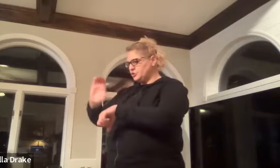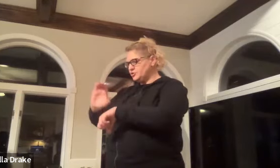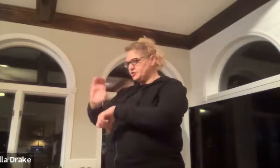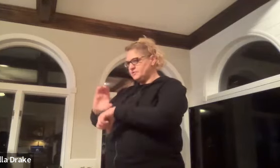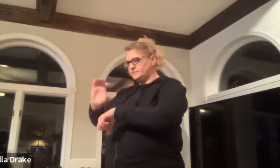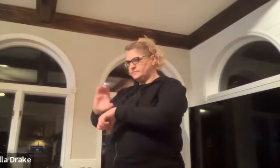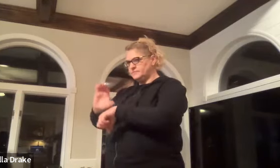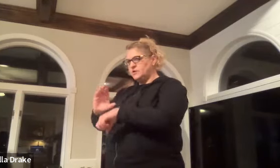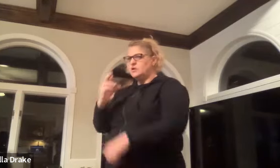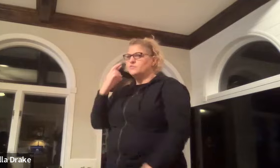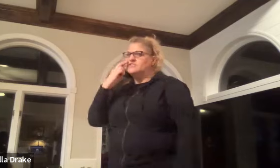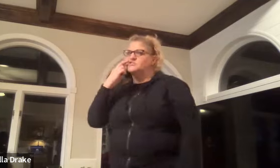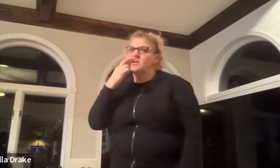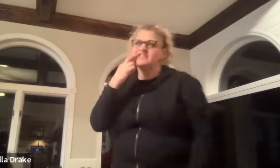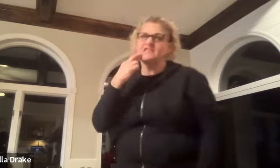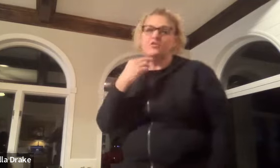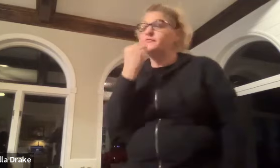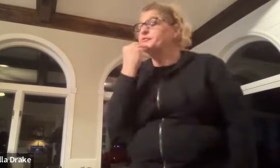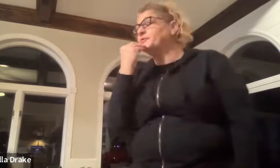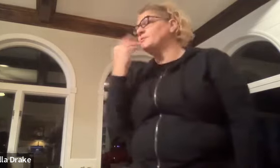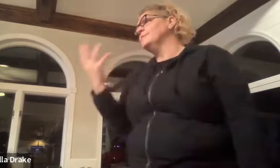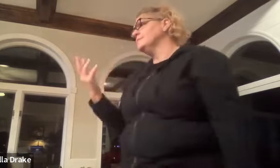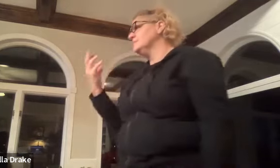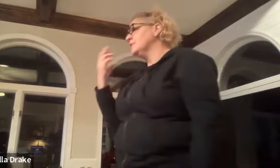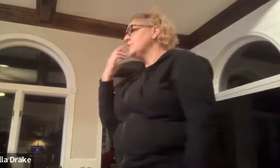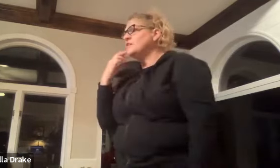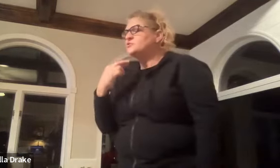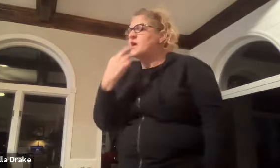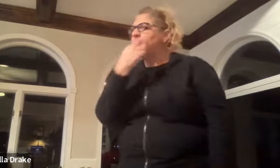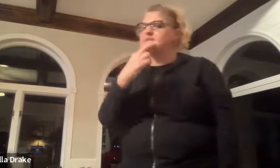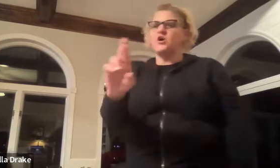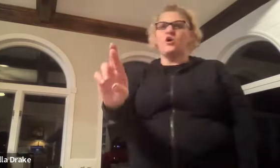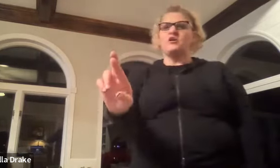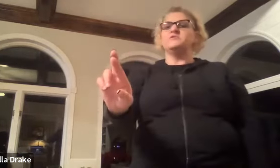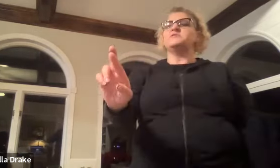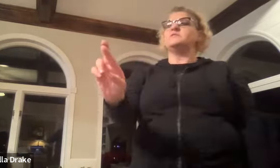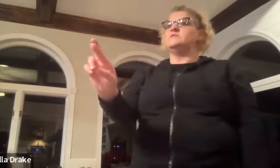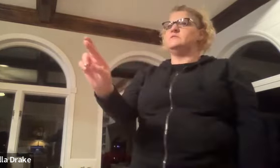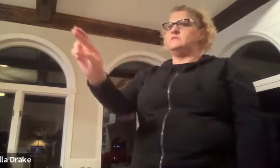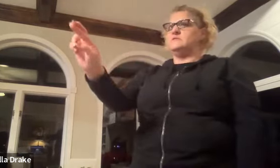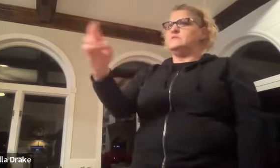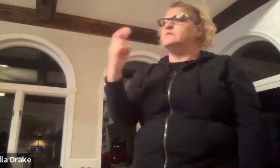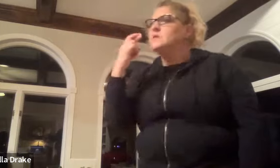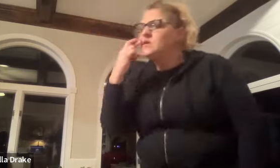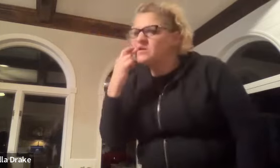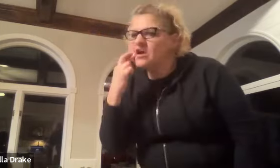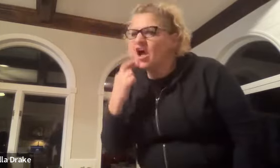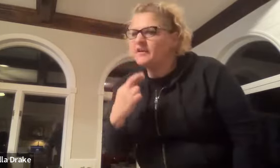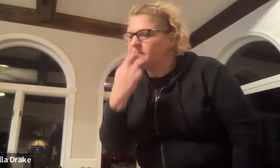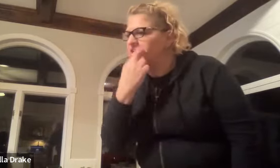restaurant or food restaurant is ours on either